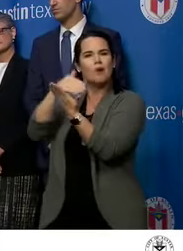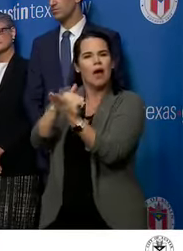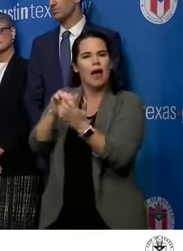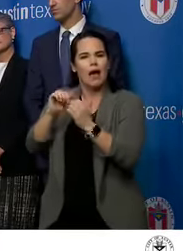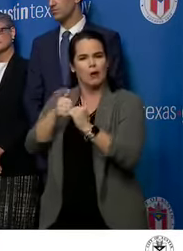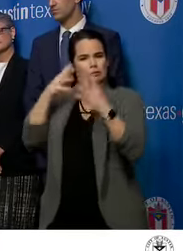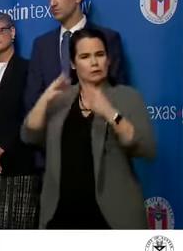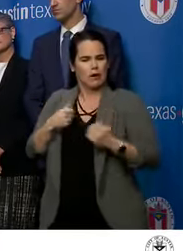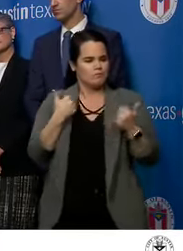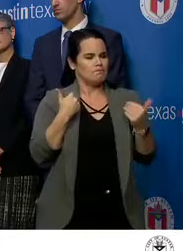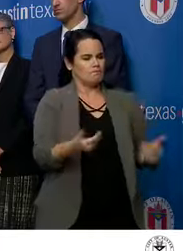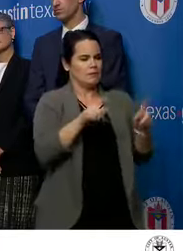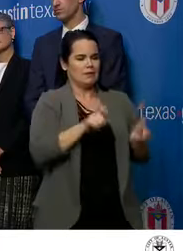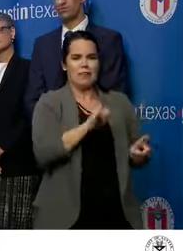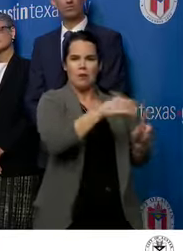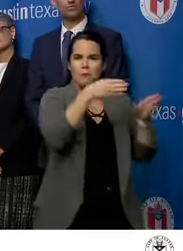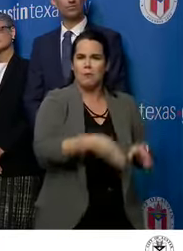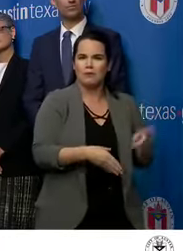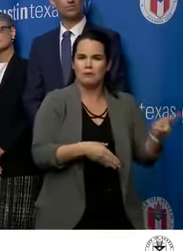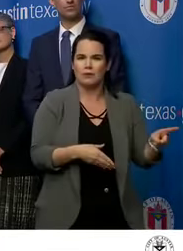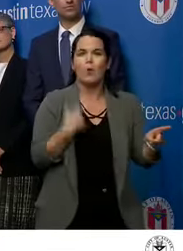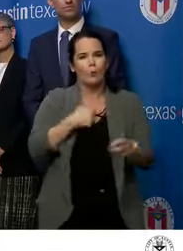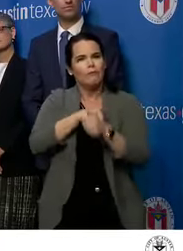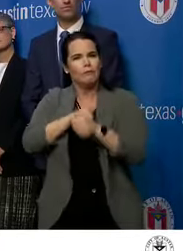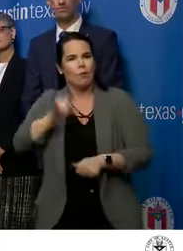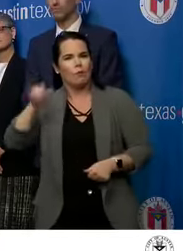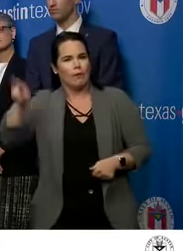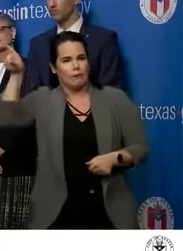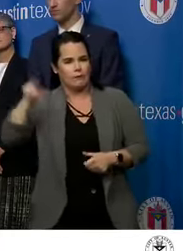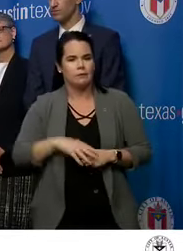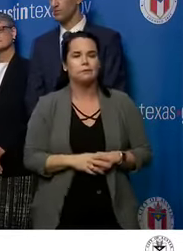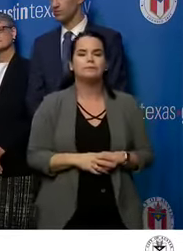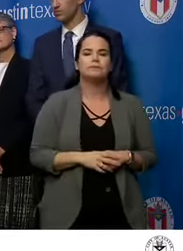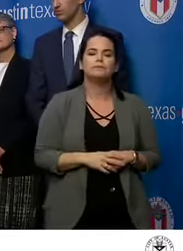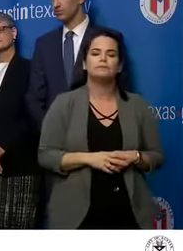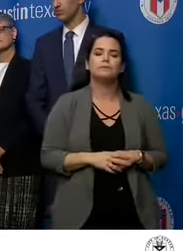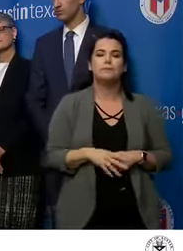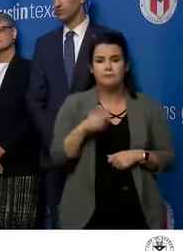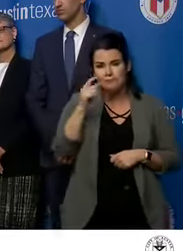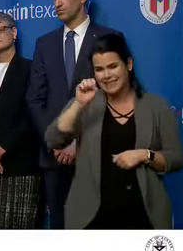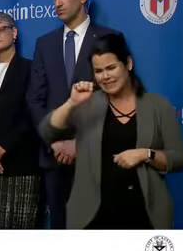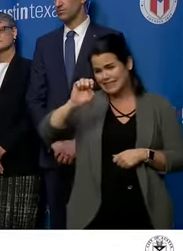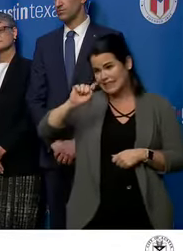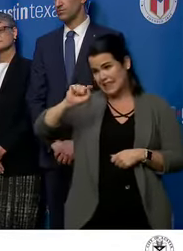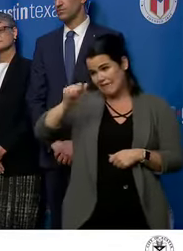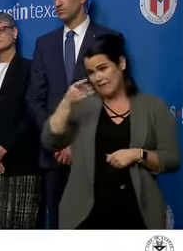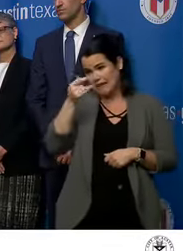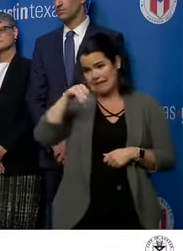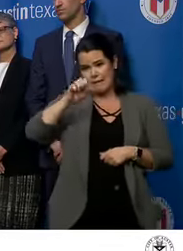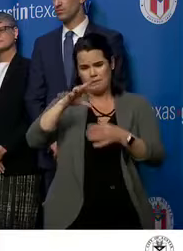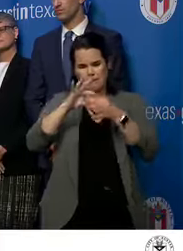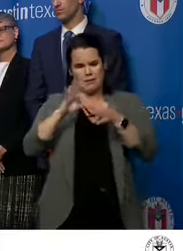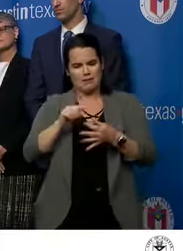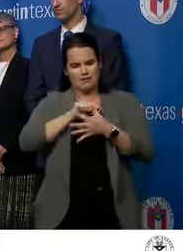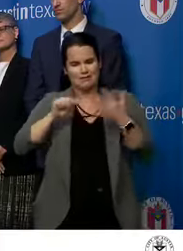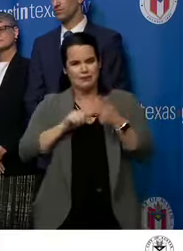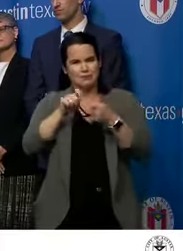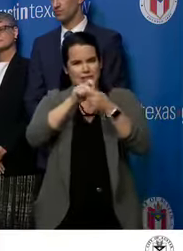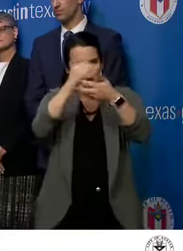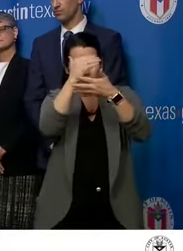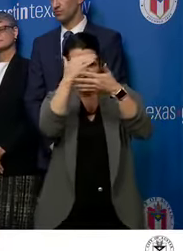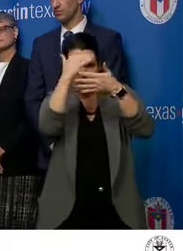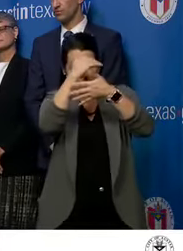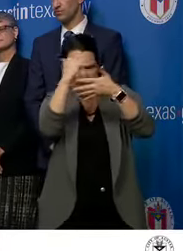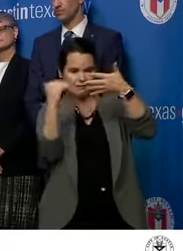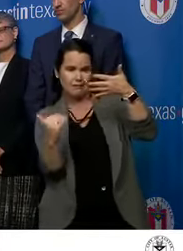I will say that in addition to the mechanisms that Stephanie mentioned, we have activated partial activation of our